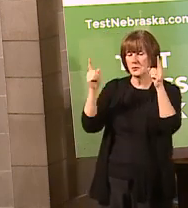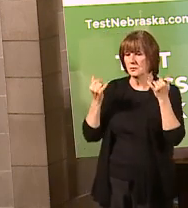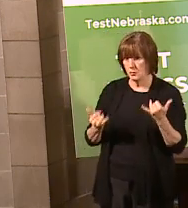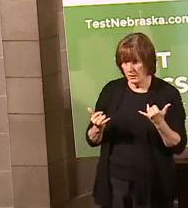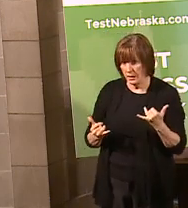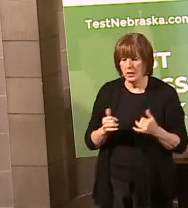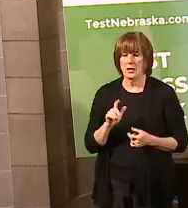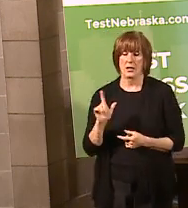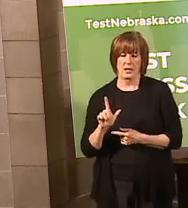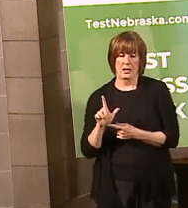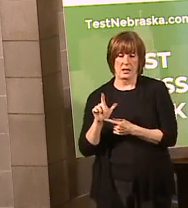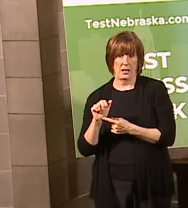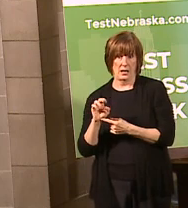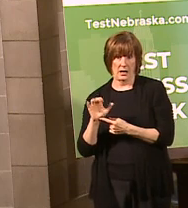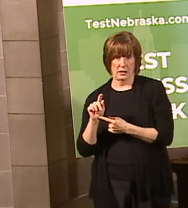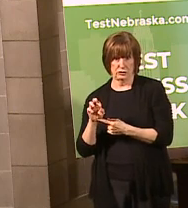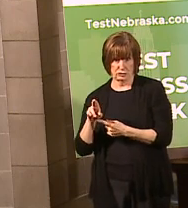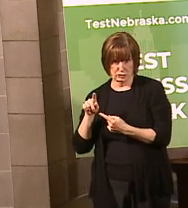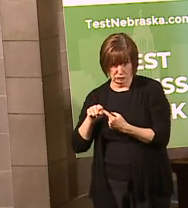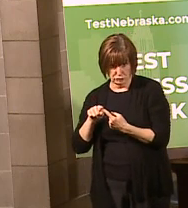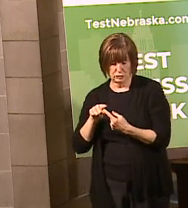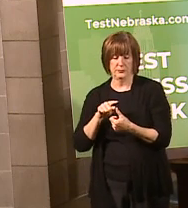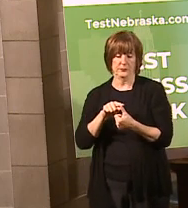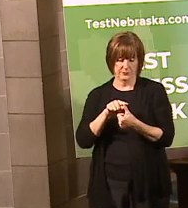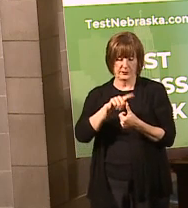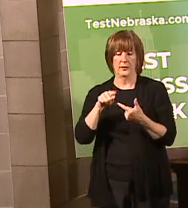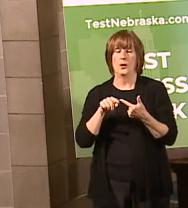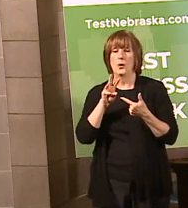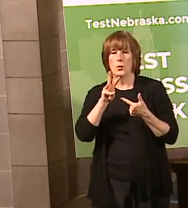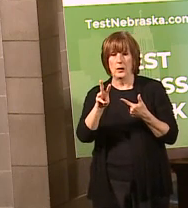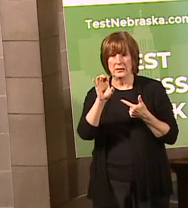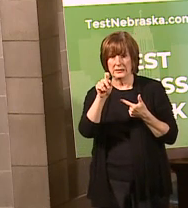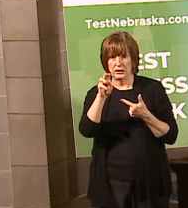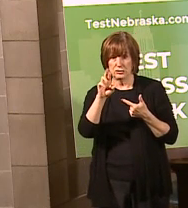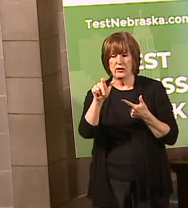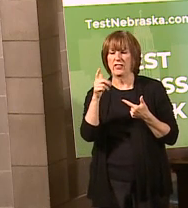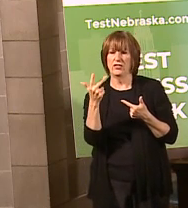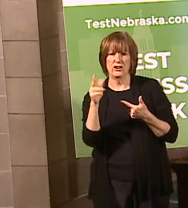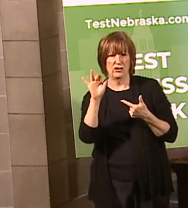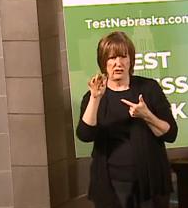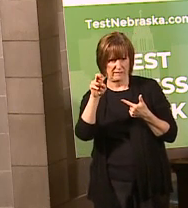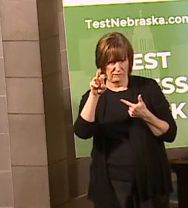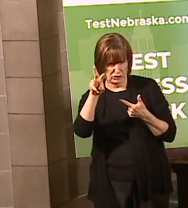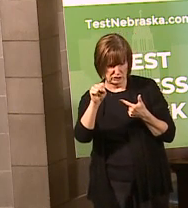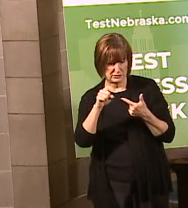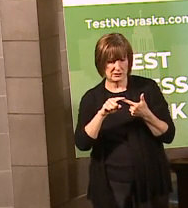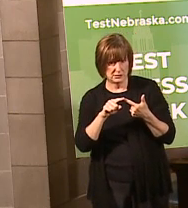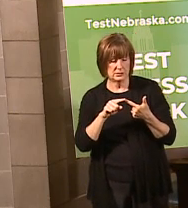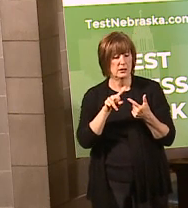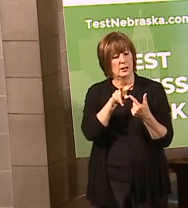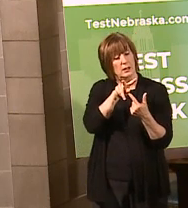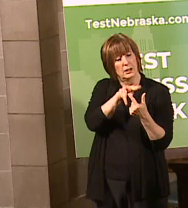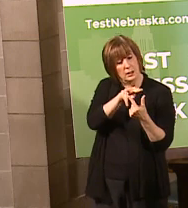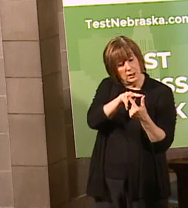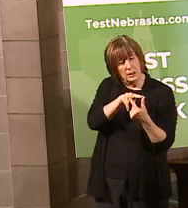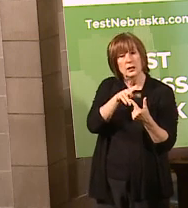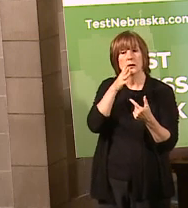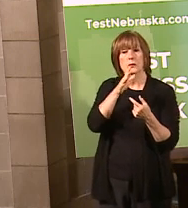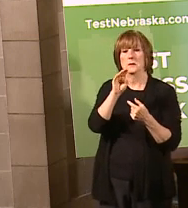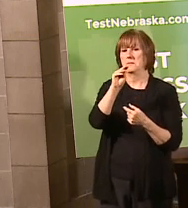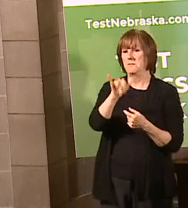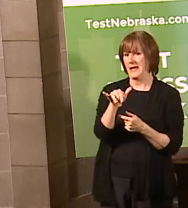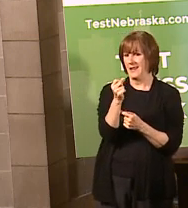It'll be Lincoln-Lancaster, West Central, and Three Rivers will all be going to a May 11th